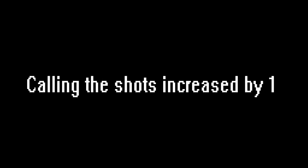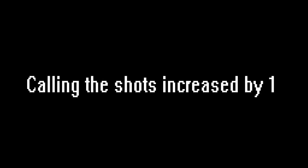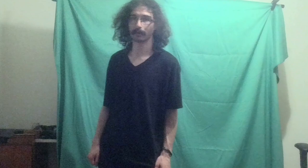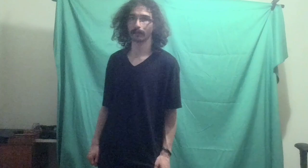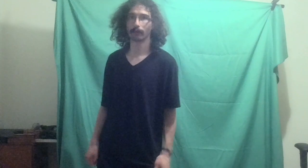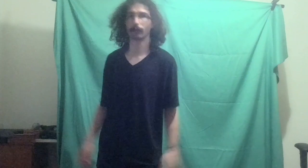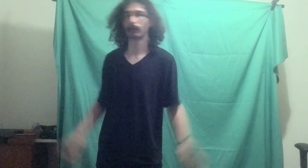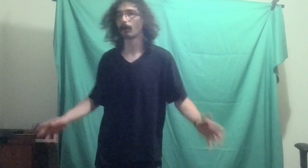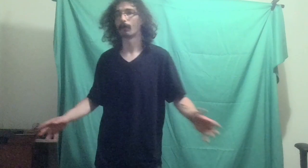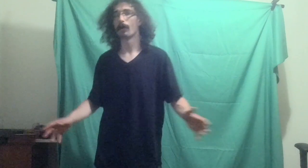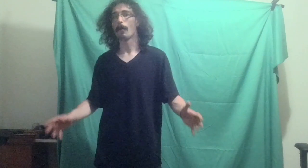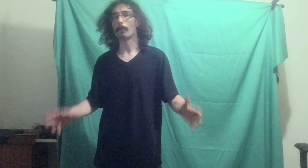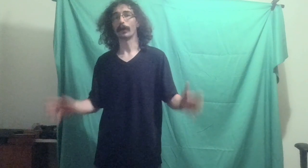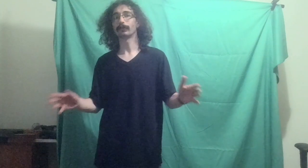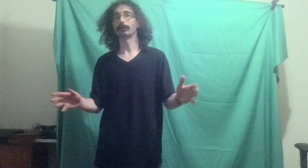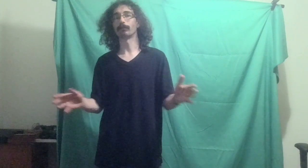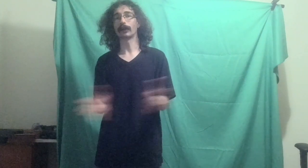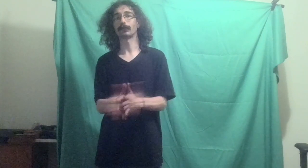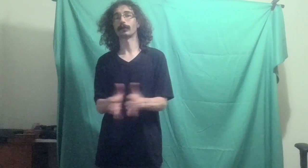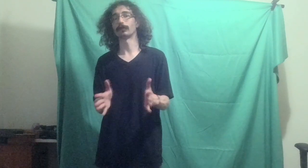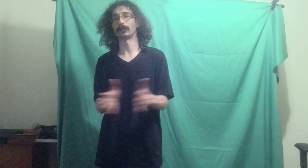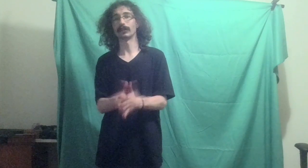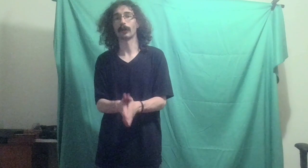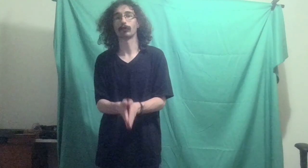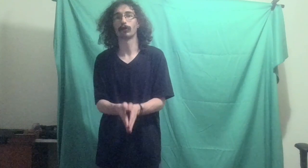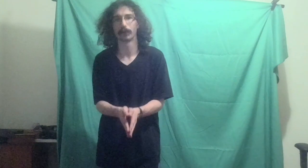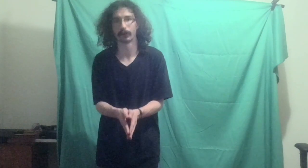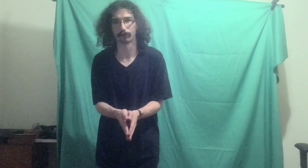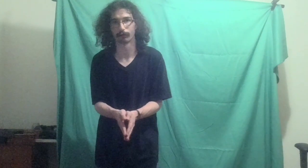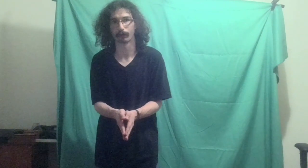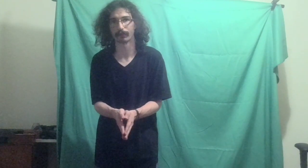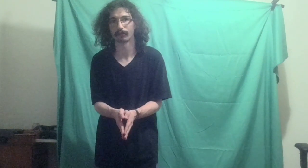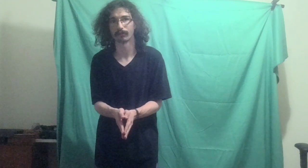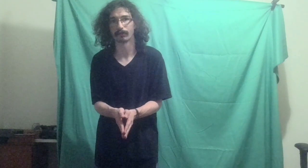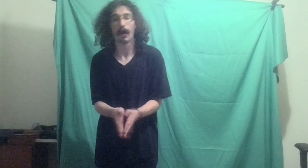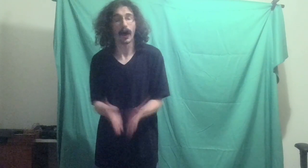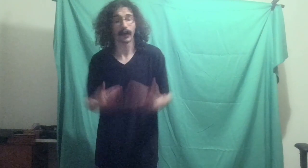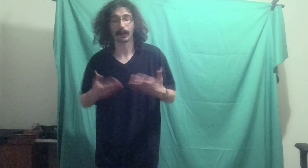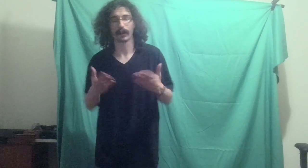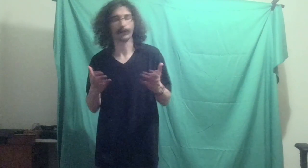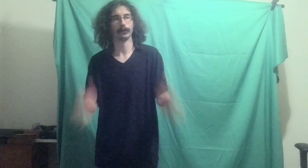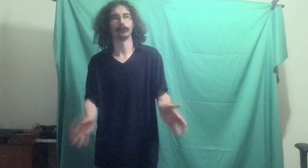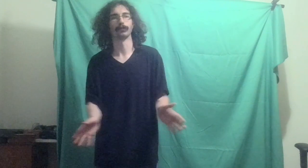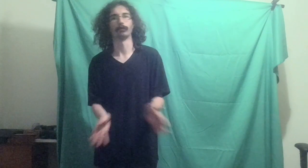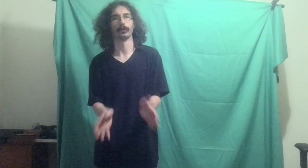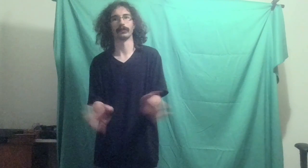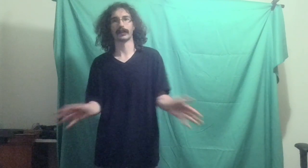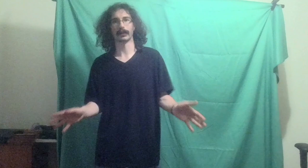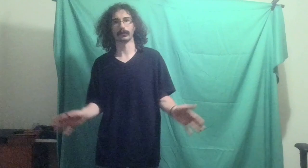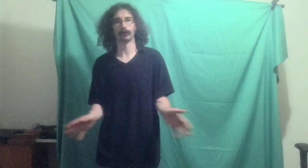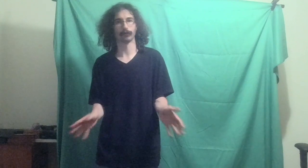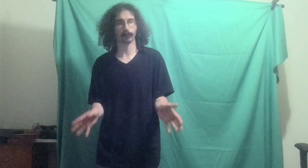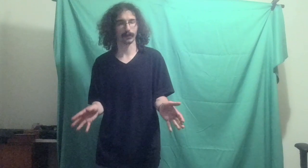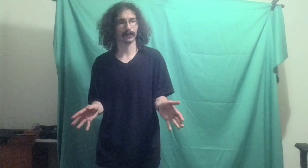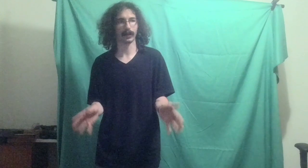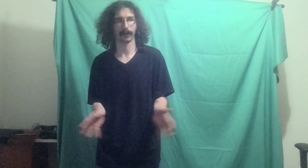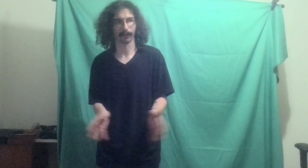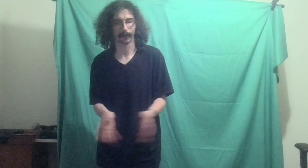So no, my channel did not grow because of shorts. I got a lot of views from shorts. I can't, there's no denying that.